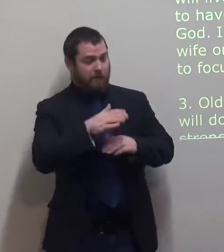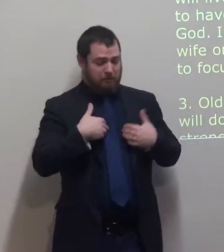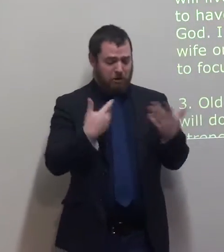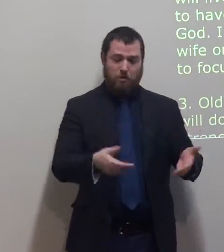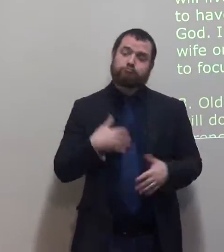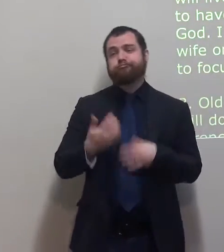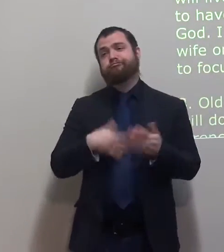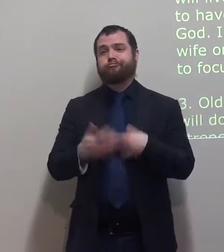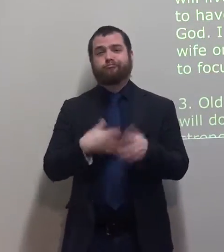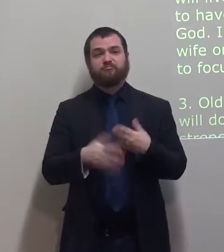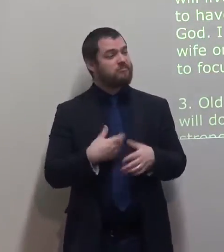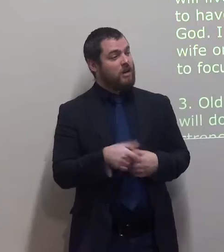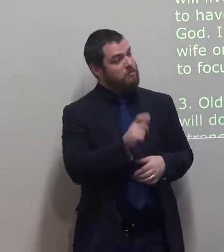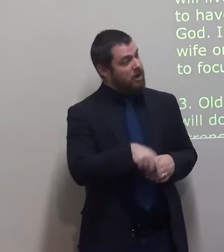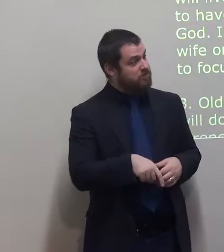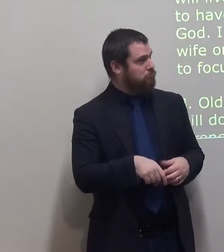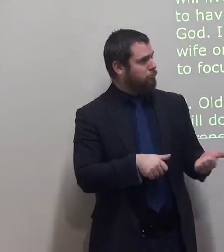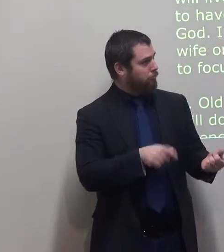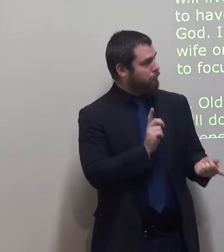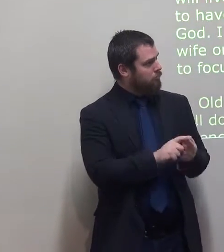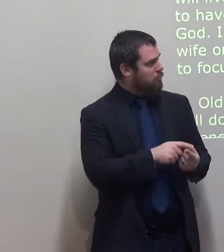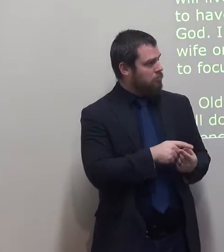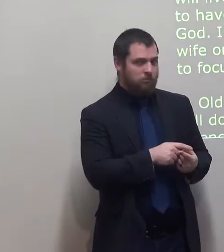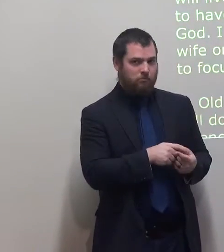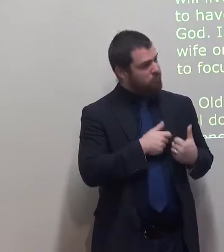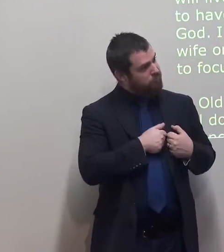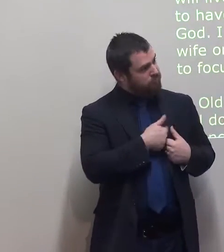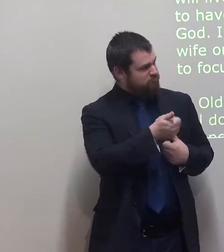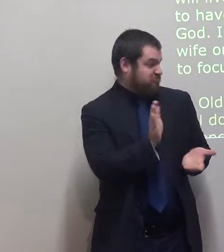with will we pursue? I want serve all